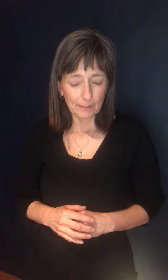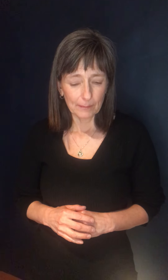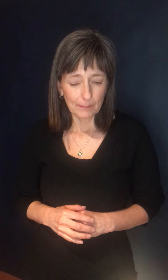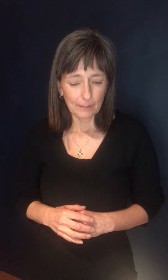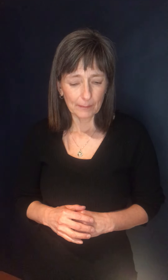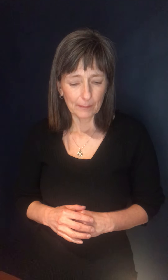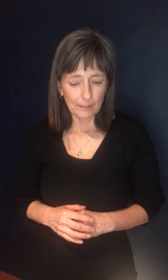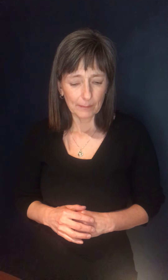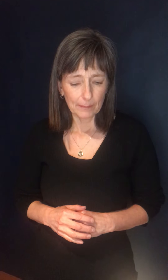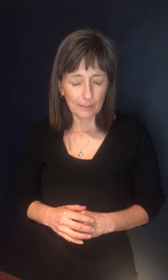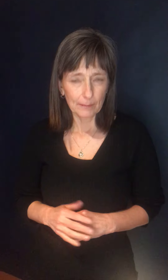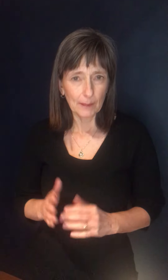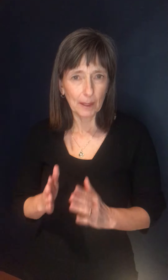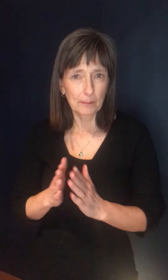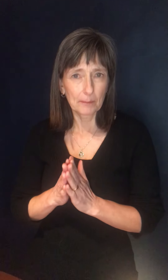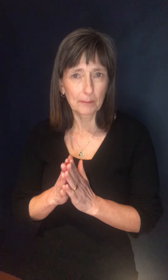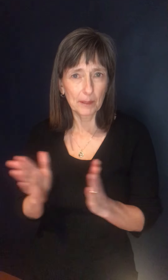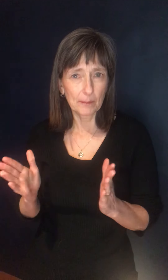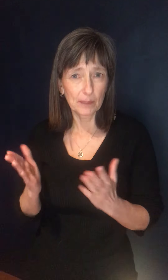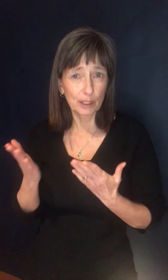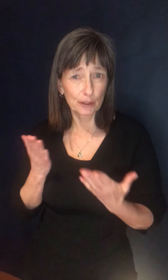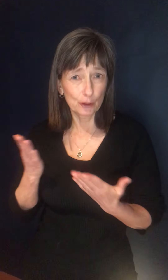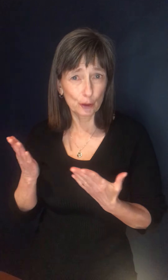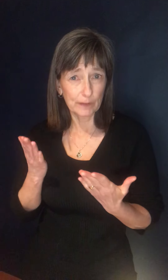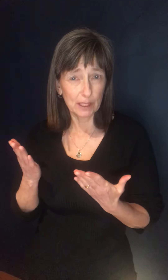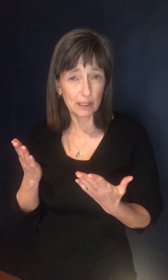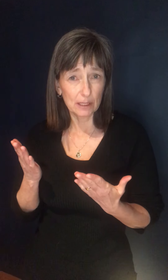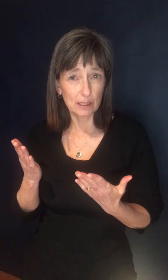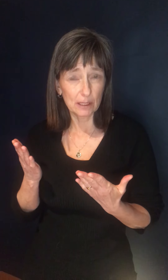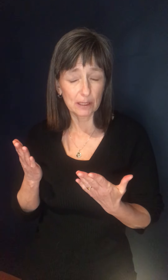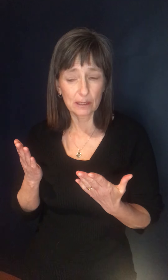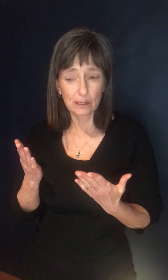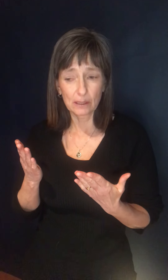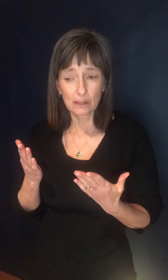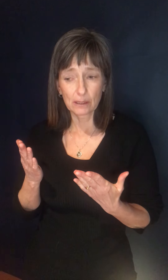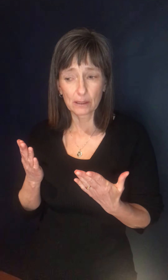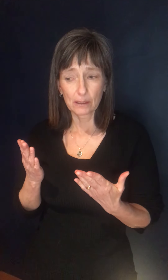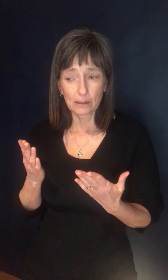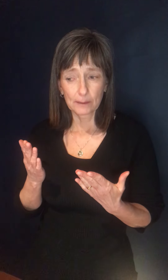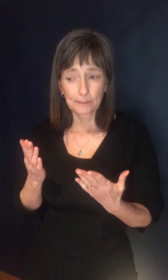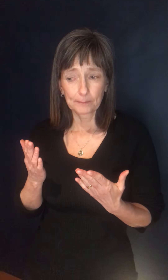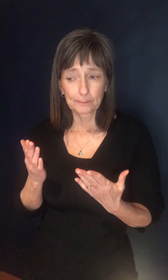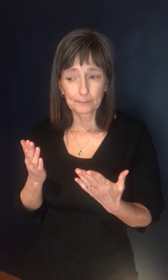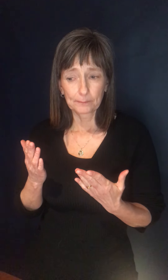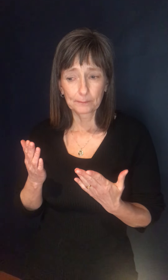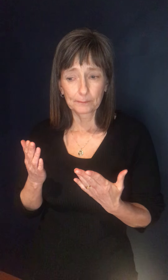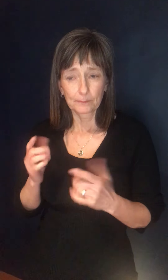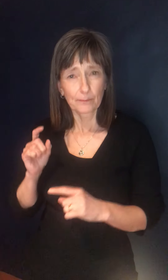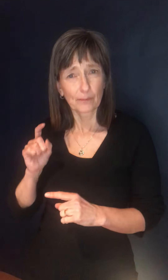the public service, should that, should it be taking a more broad policy stance on working from home?